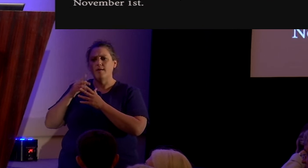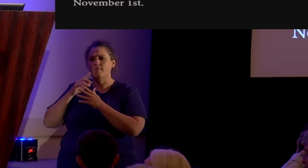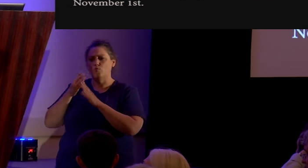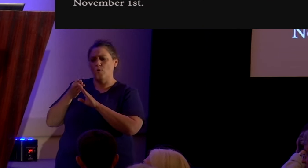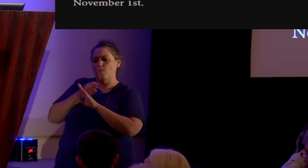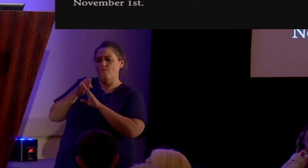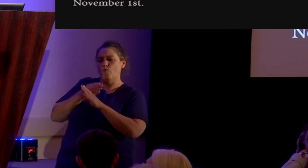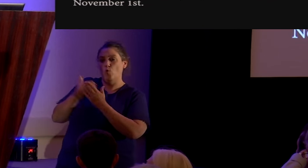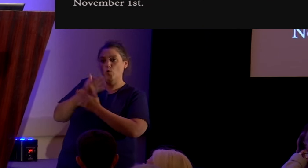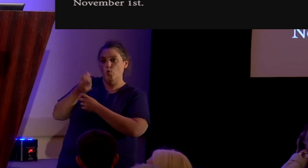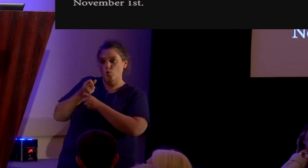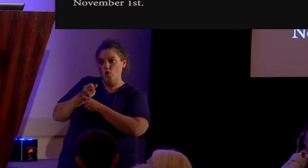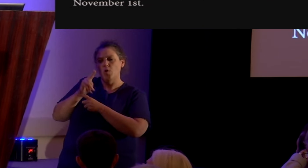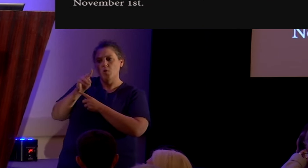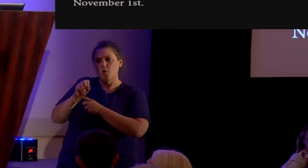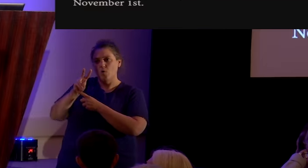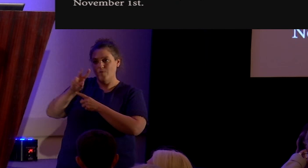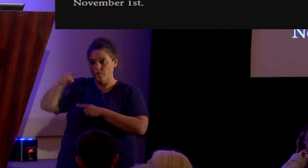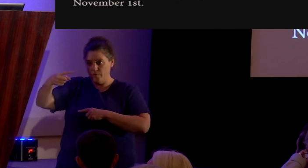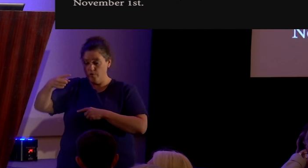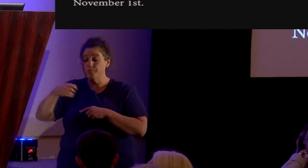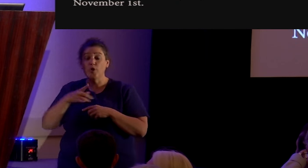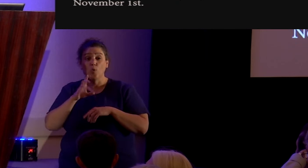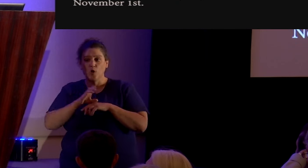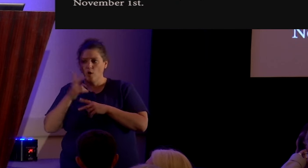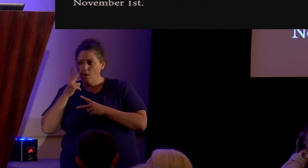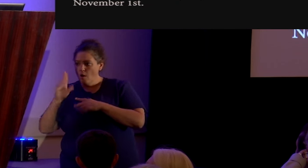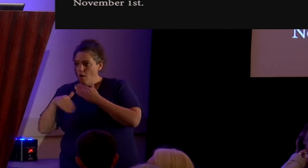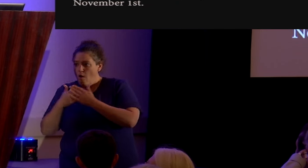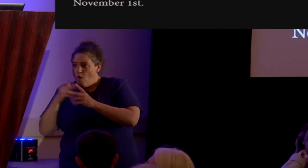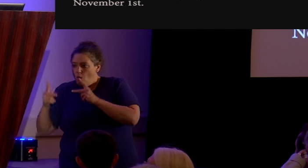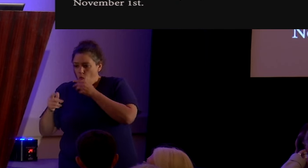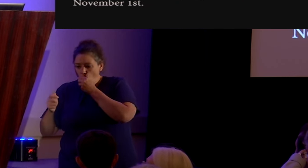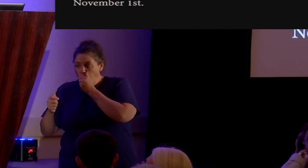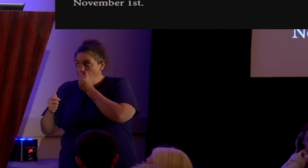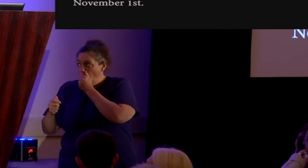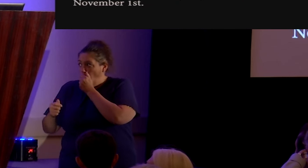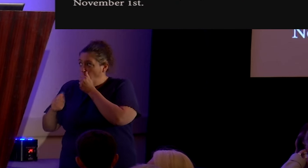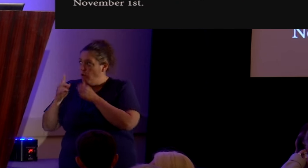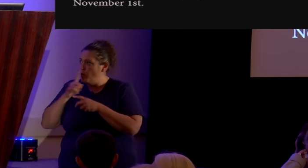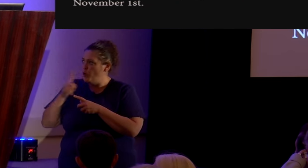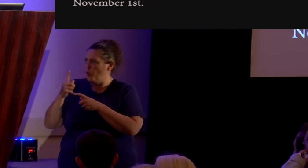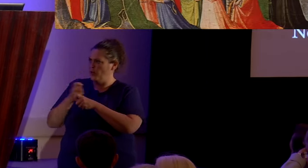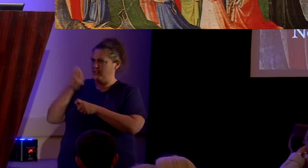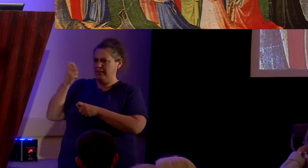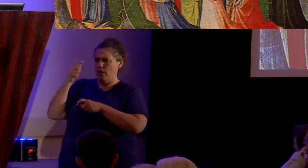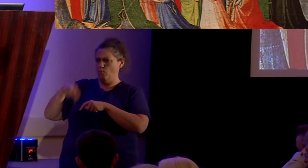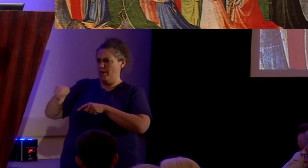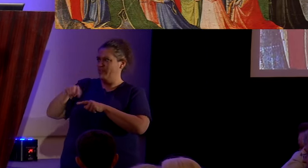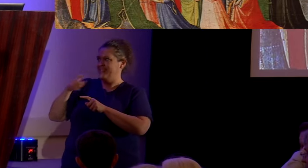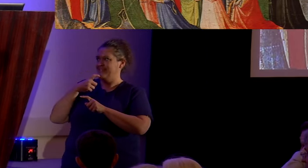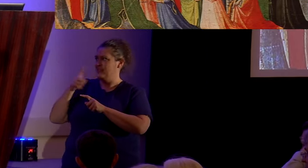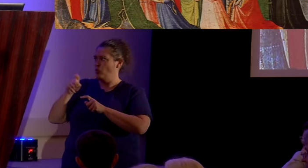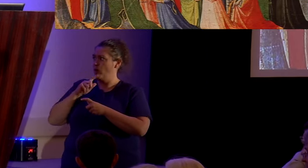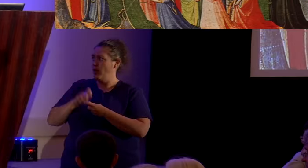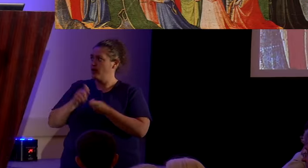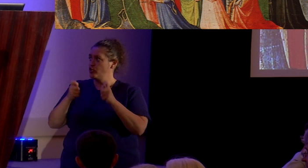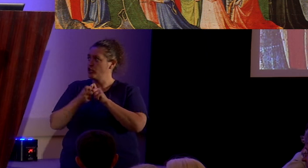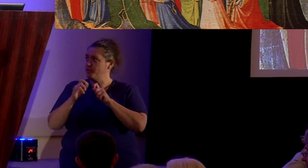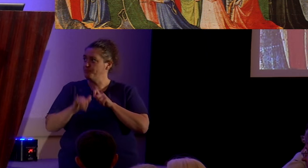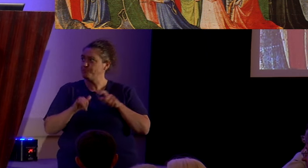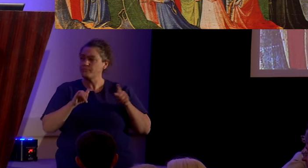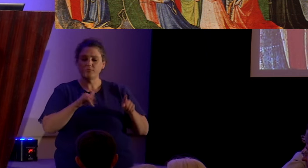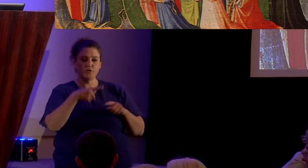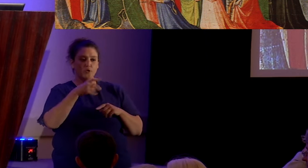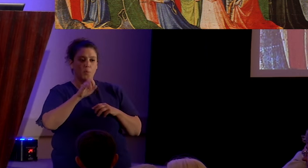the first of November. Well, the church sees all these people who are celebrating these Druid rituals, and they say, we've got to fix that. That Pope Gregory IV